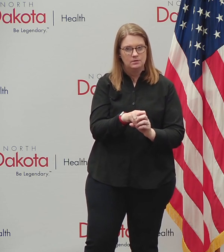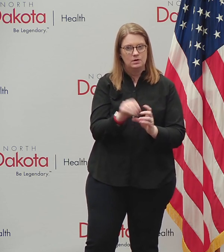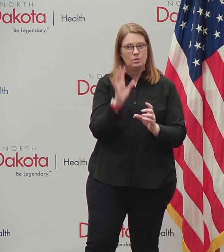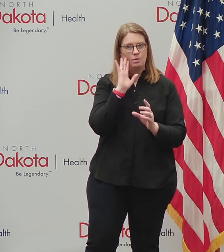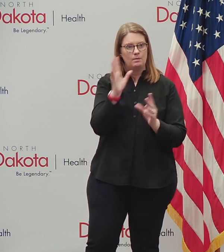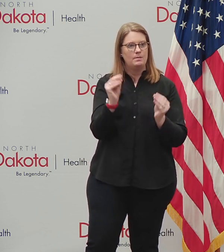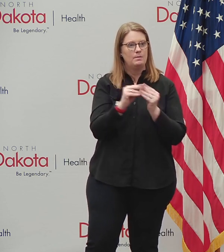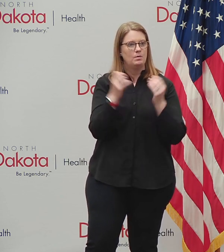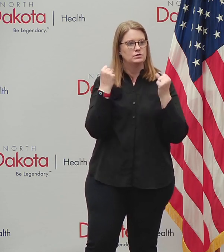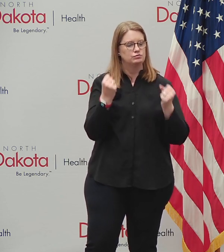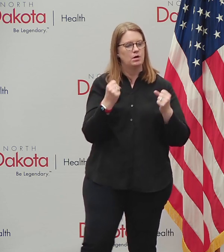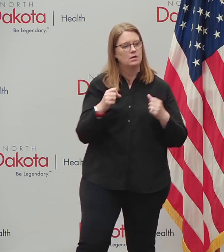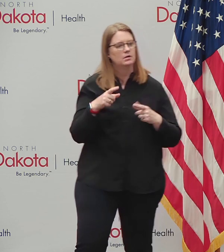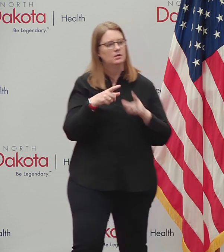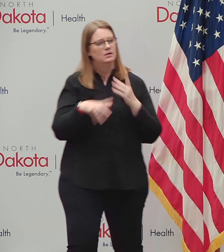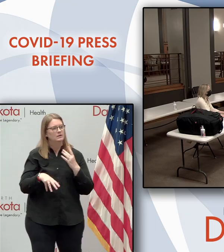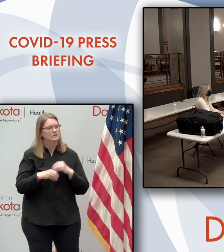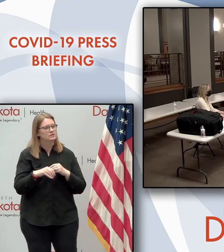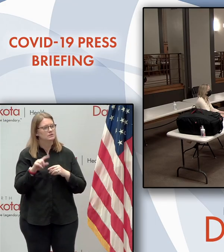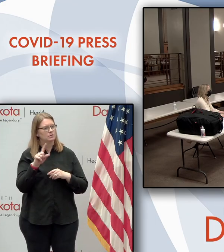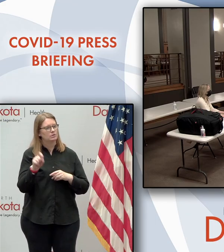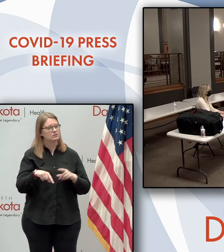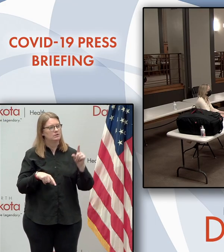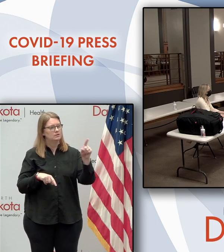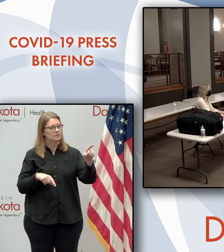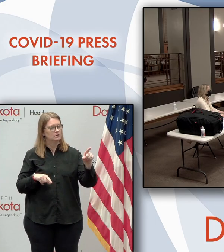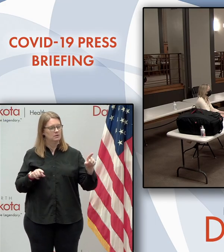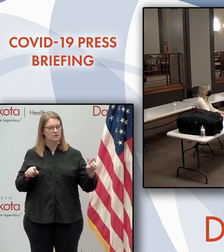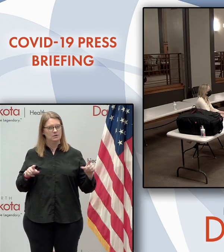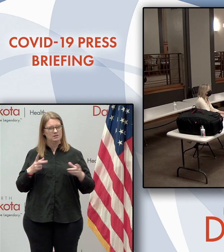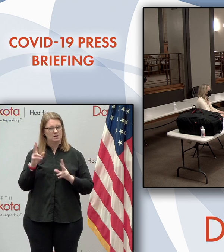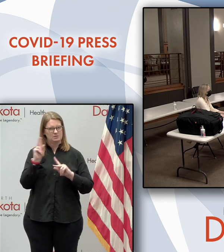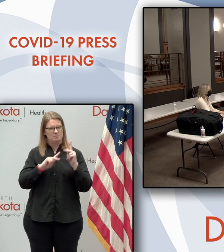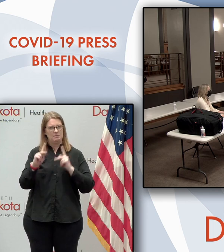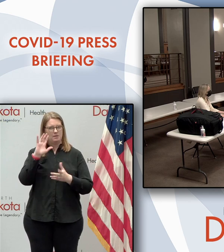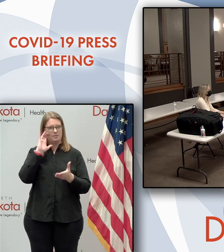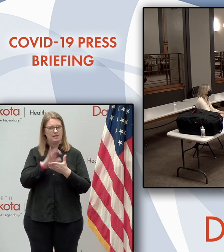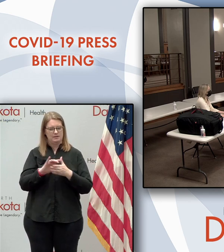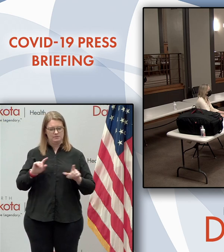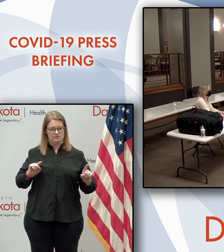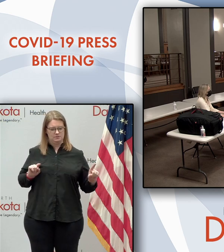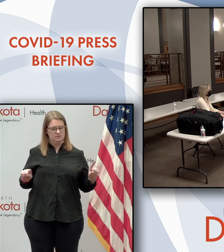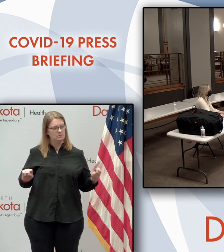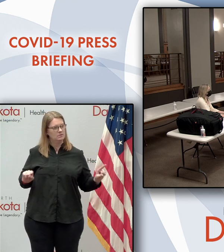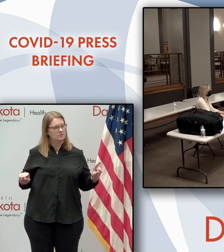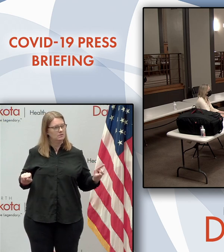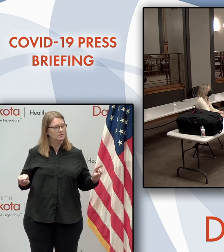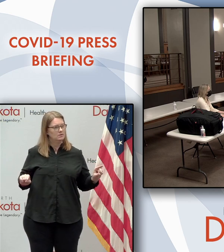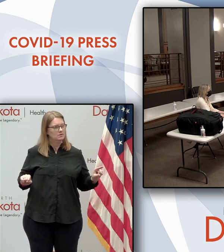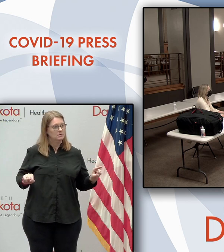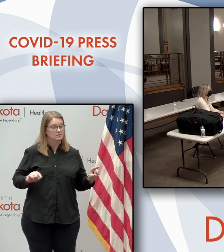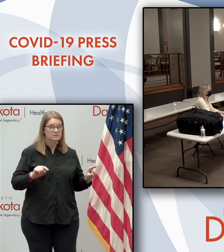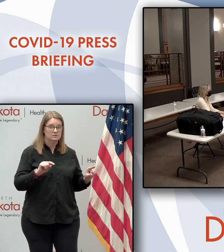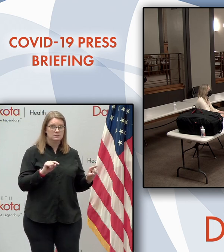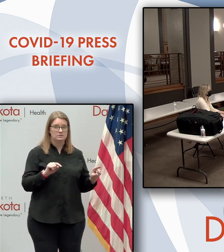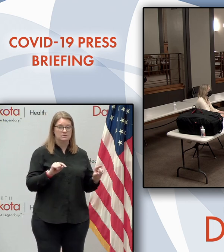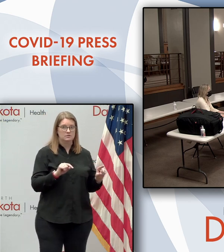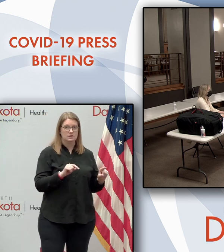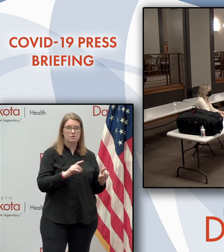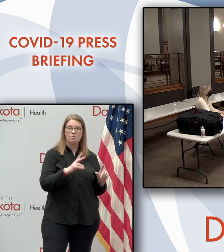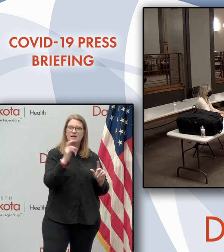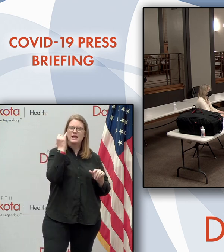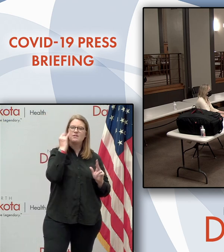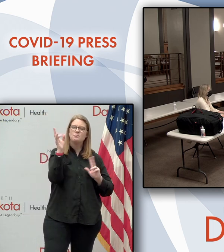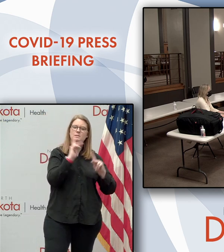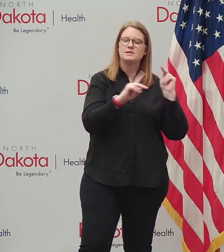backside. You mentioned there are people on both sides. Do you put merit in the argument that this is overblown? Do you listen to the people who say that